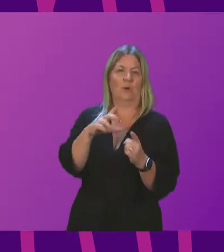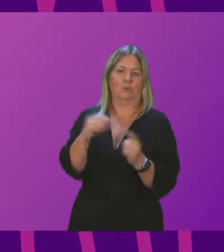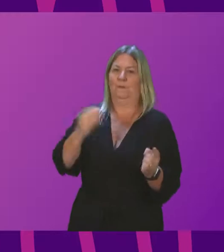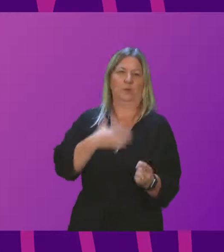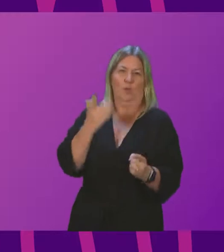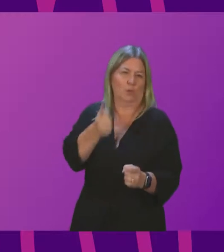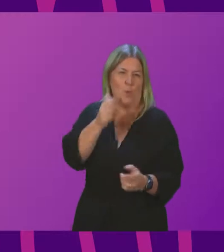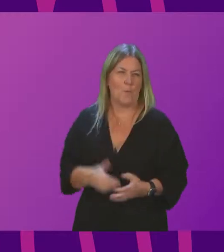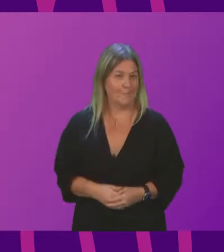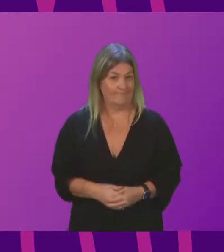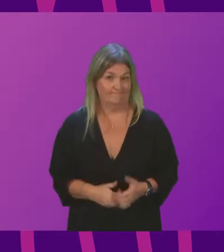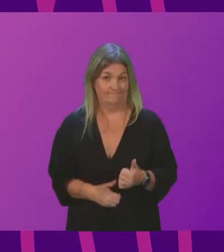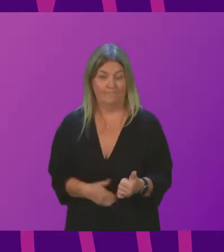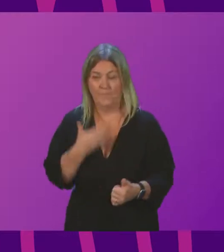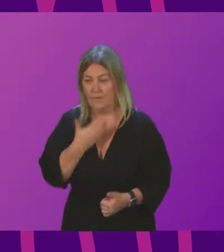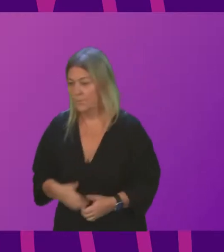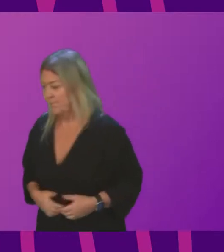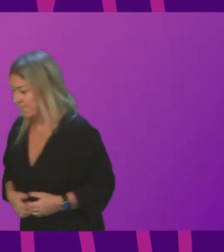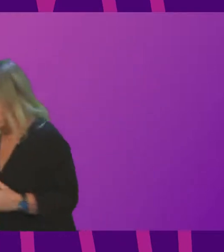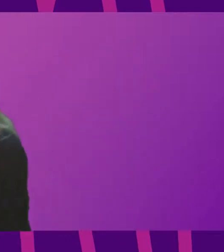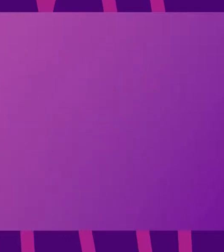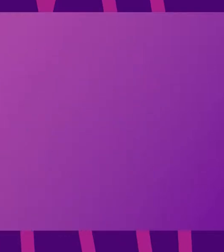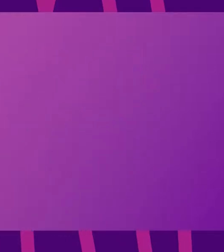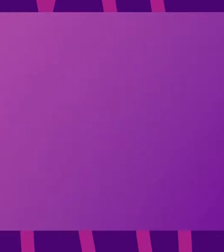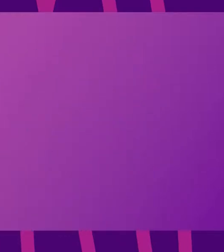to hear the facts. I call Liz Smith.